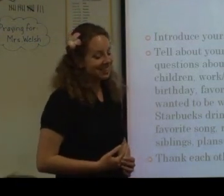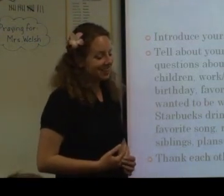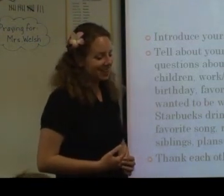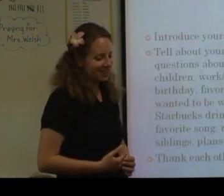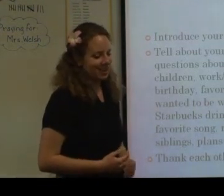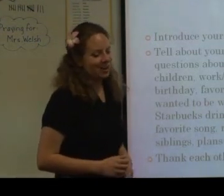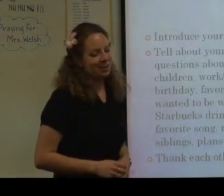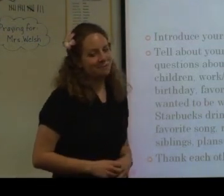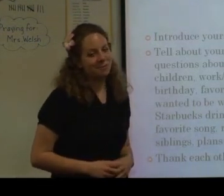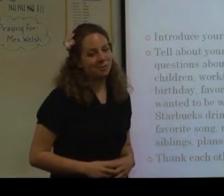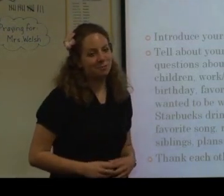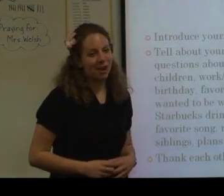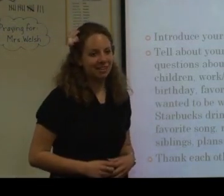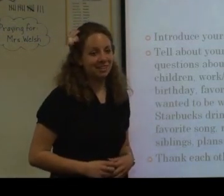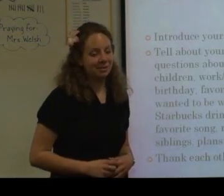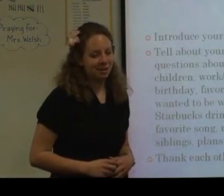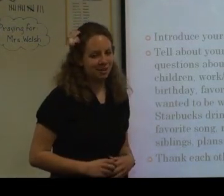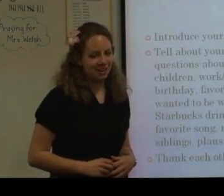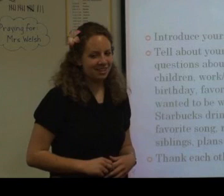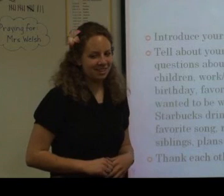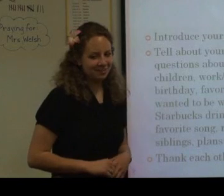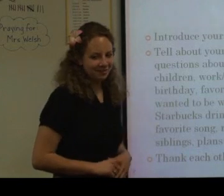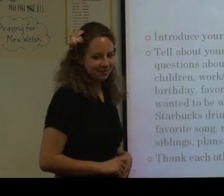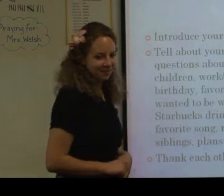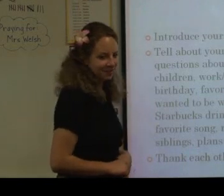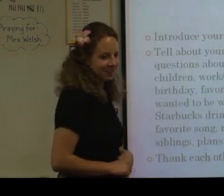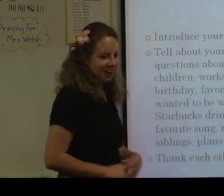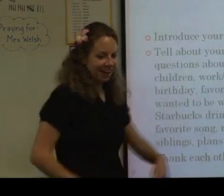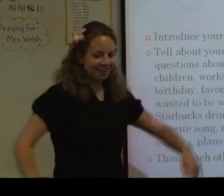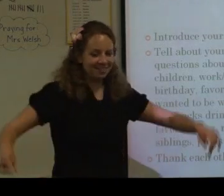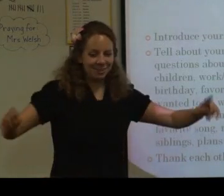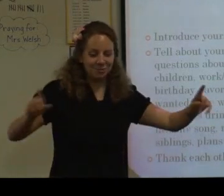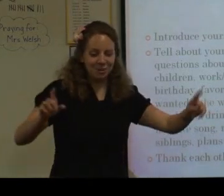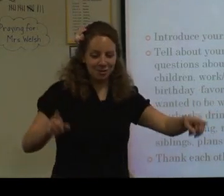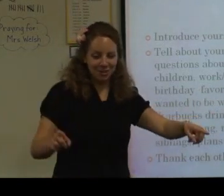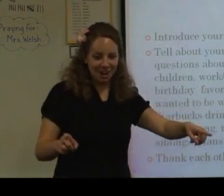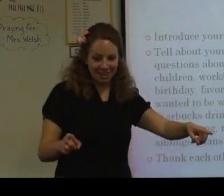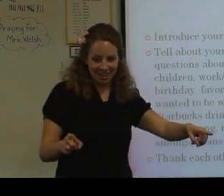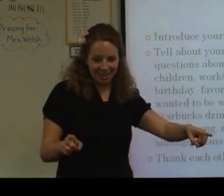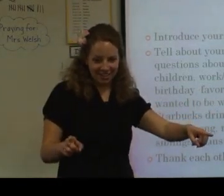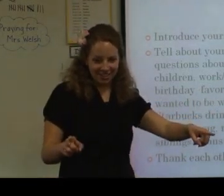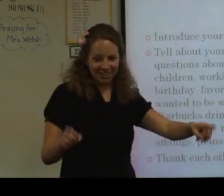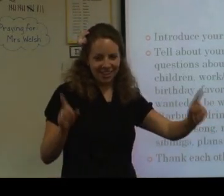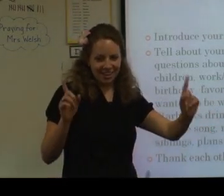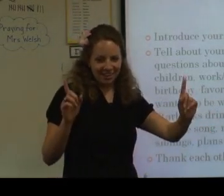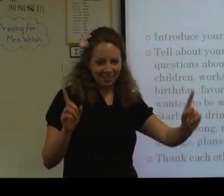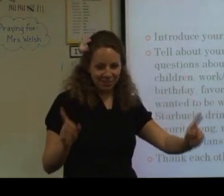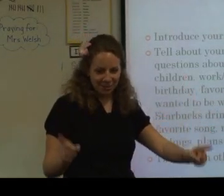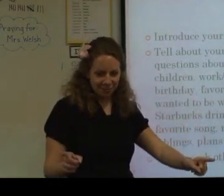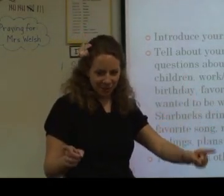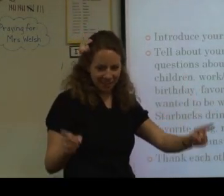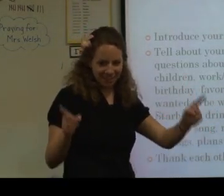Signing is harder. The more you practice that, you get. Okay, so no talking with your voice.